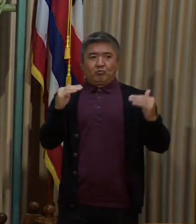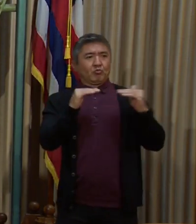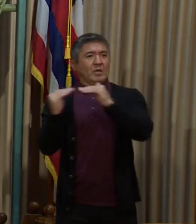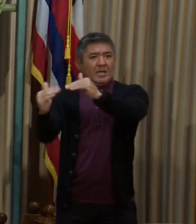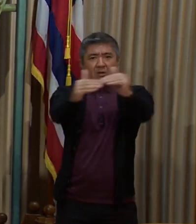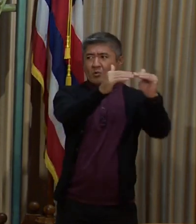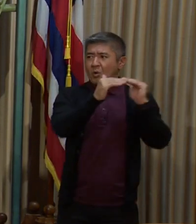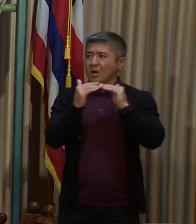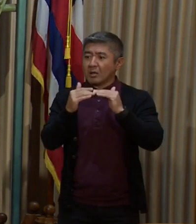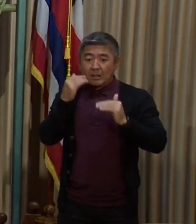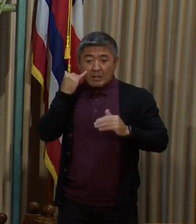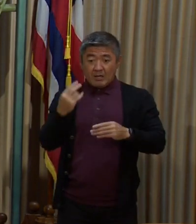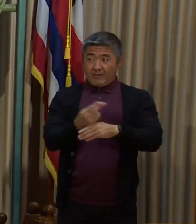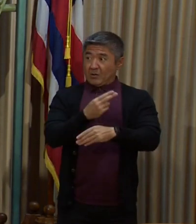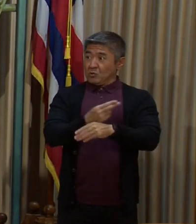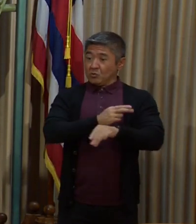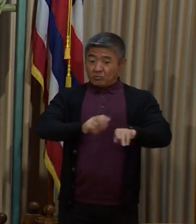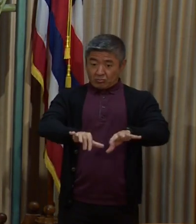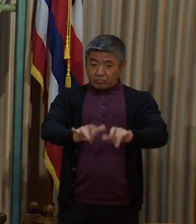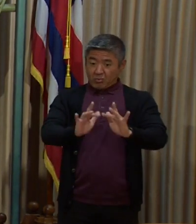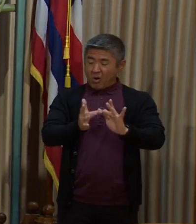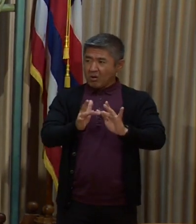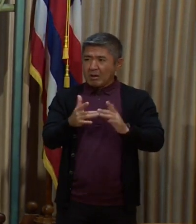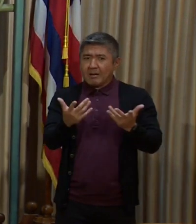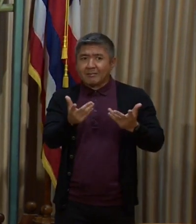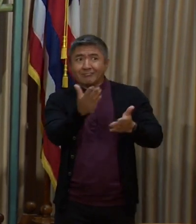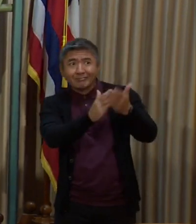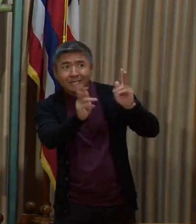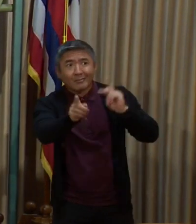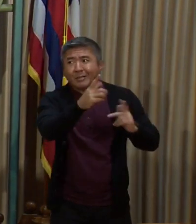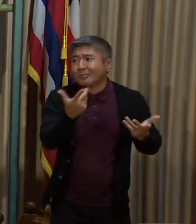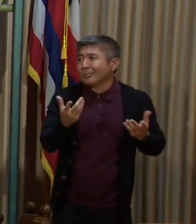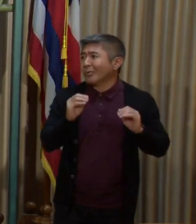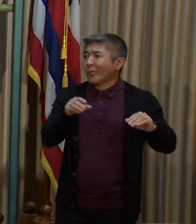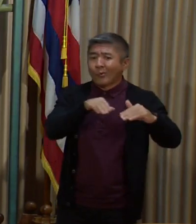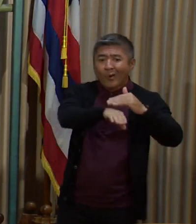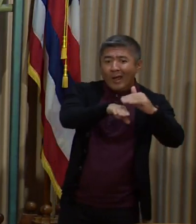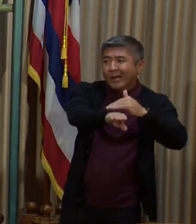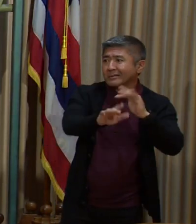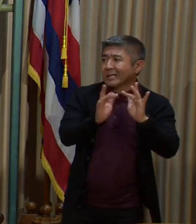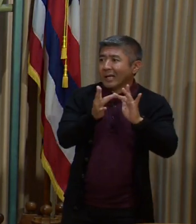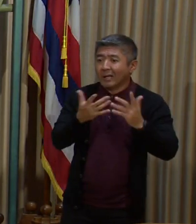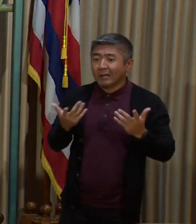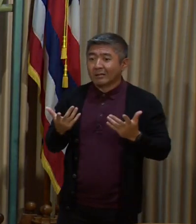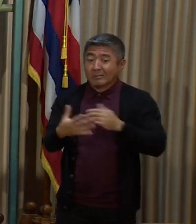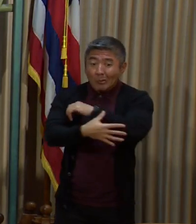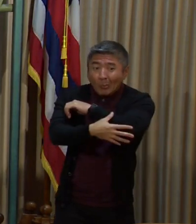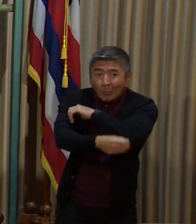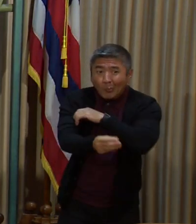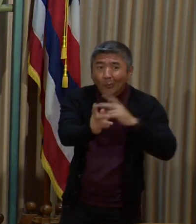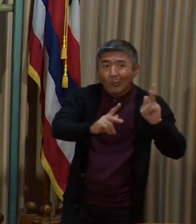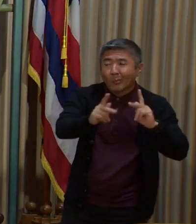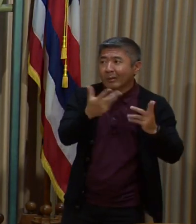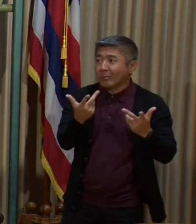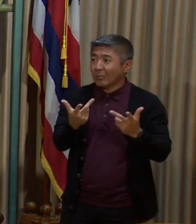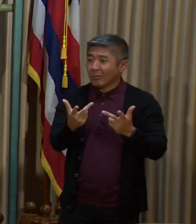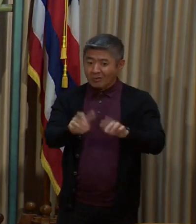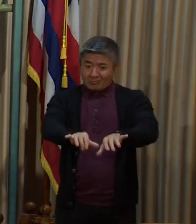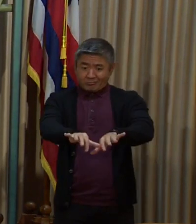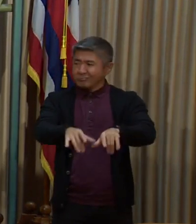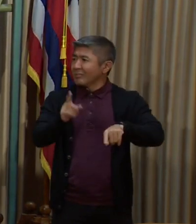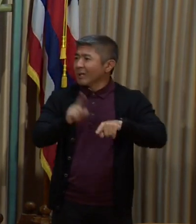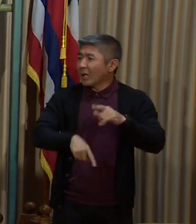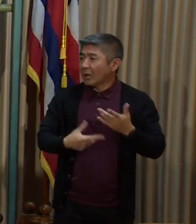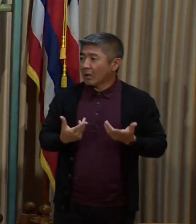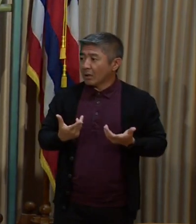platforms as not everyone has smartphones or internet access, especially poor people? Will people always be able to use only